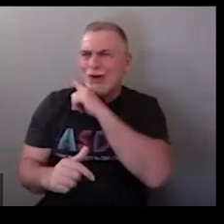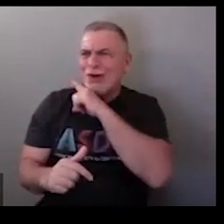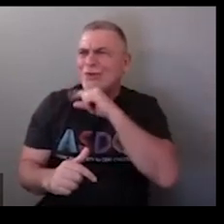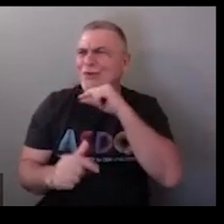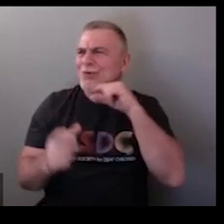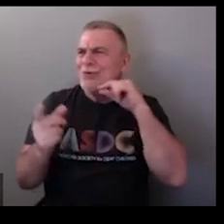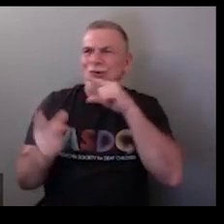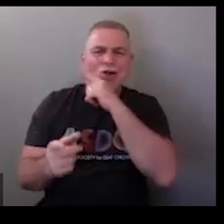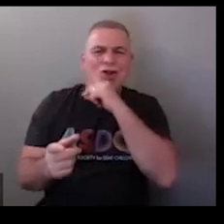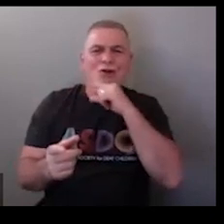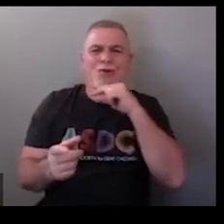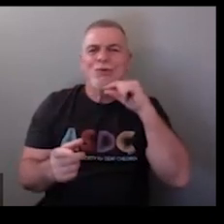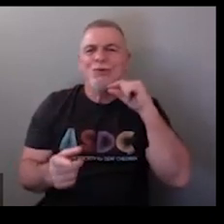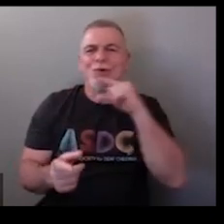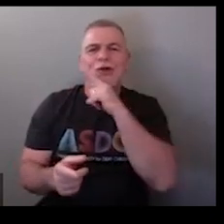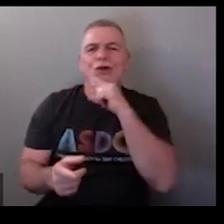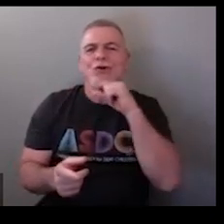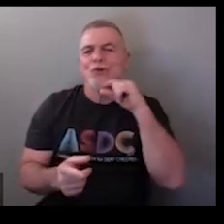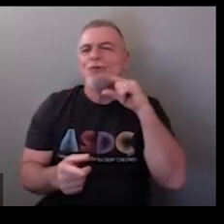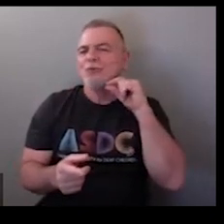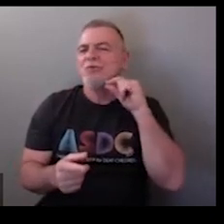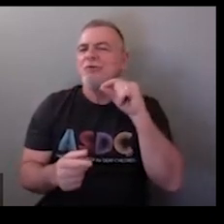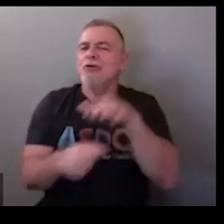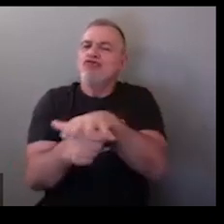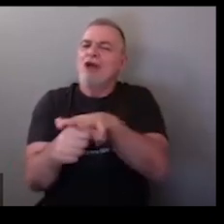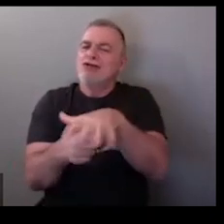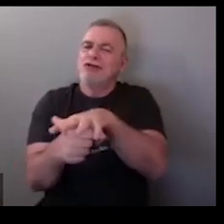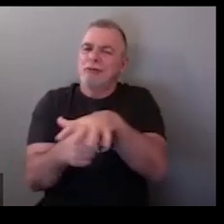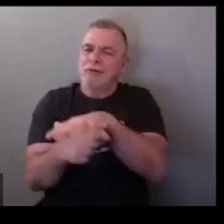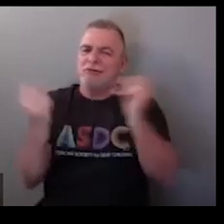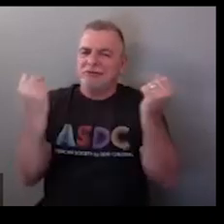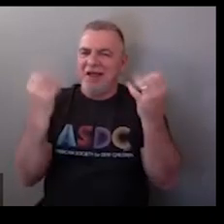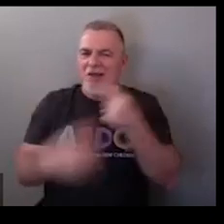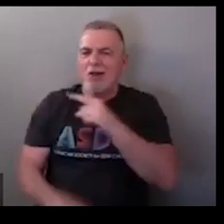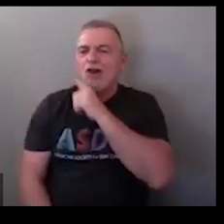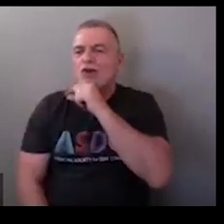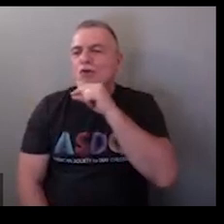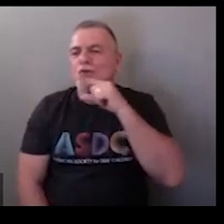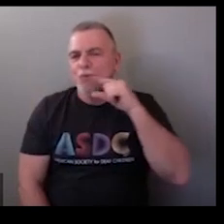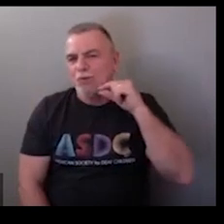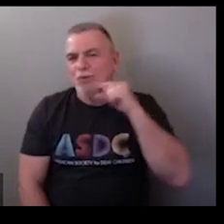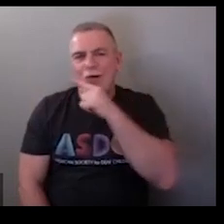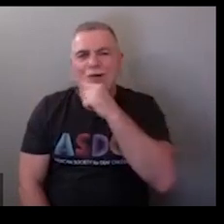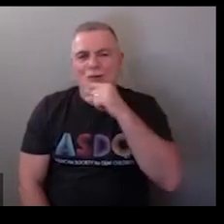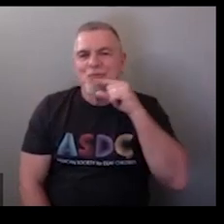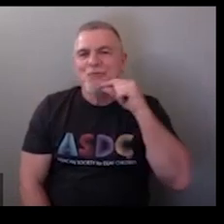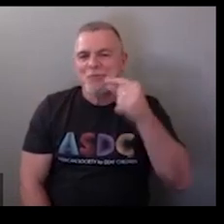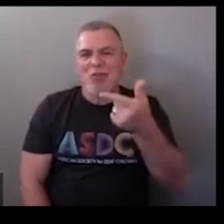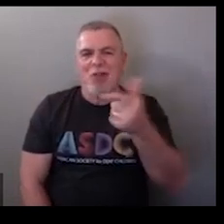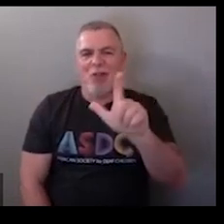this is a regional sign for glue they use in Maryland okay so that's a regional sign glue